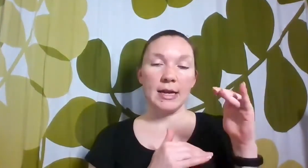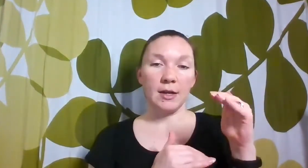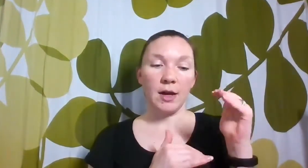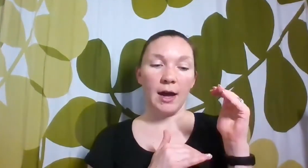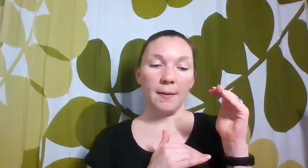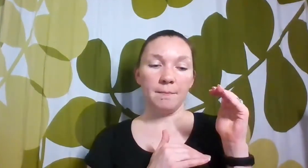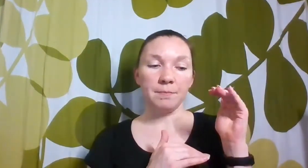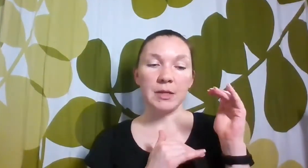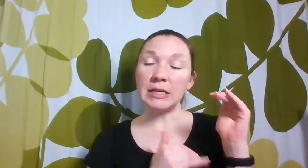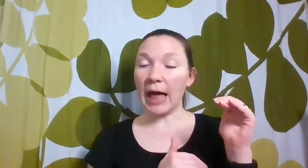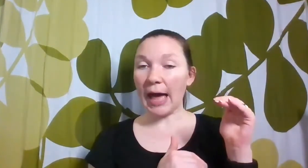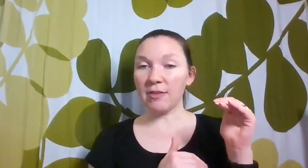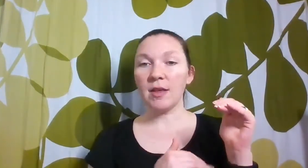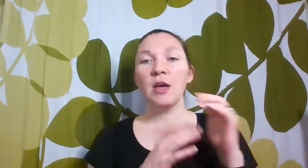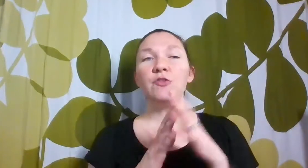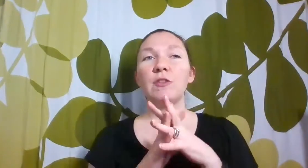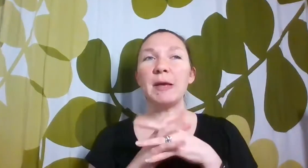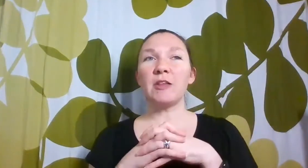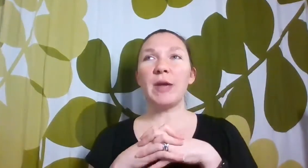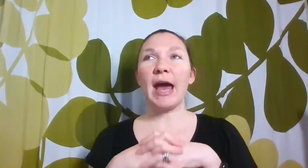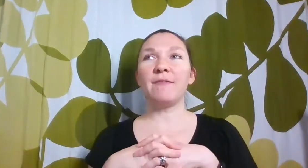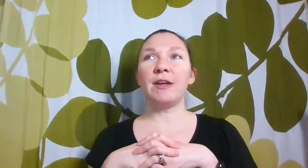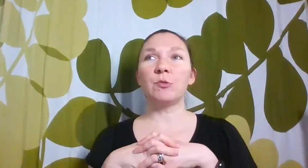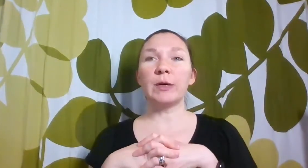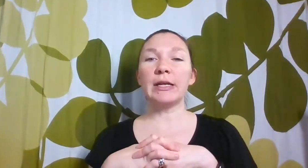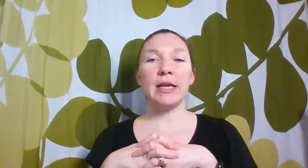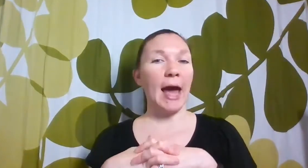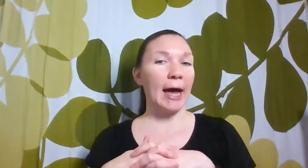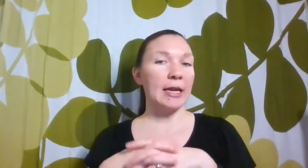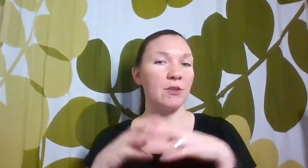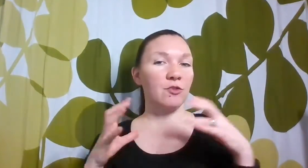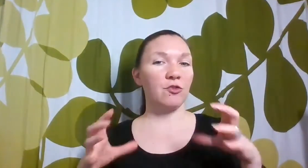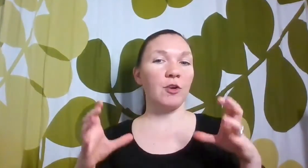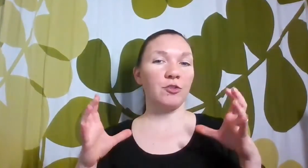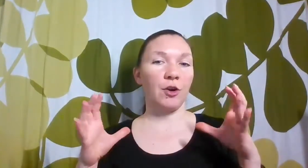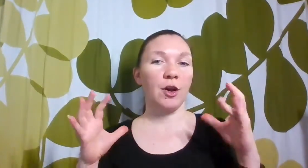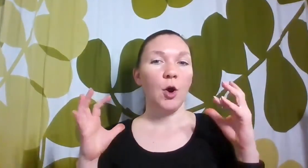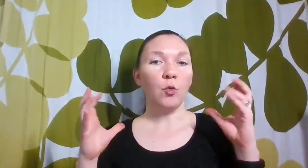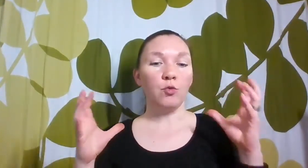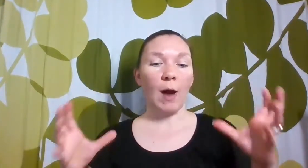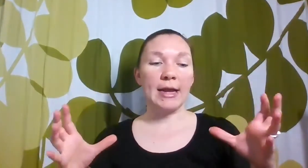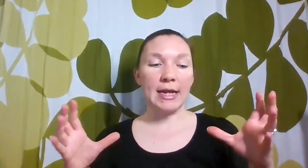class just because we haven't really had any structured writing